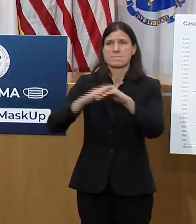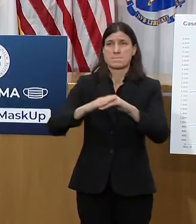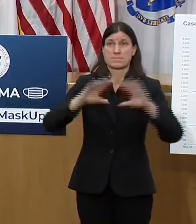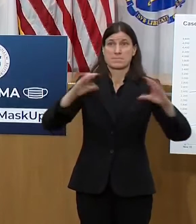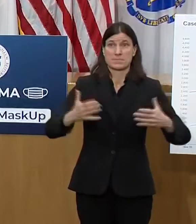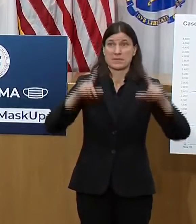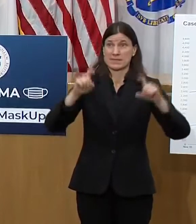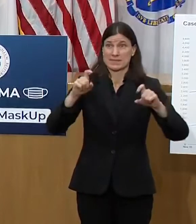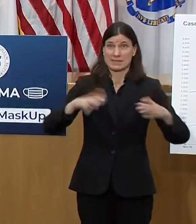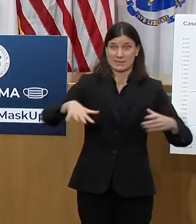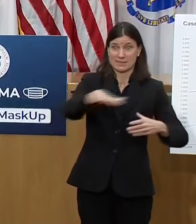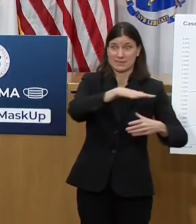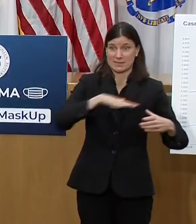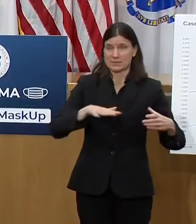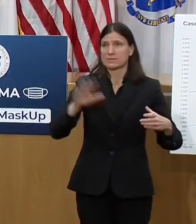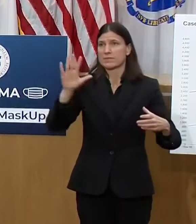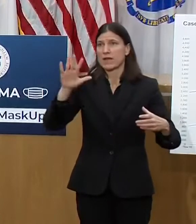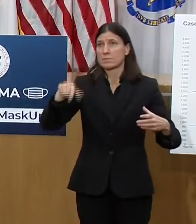.7%.